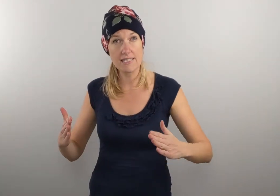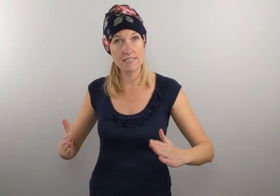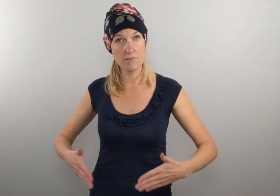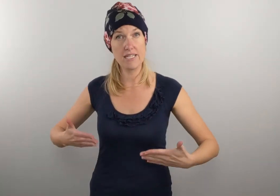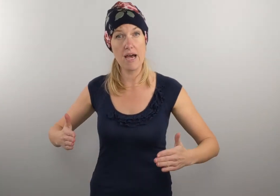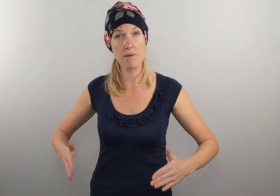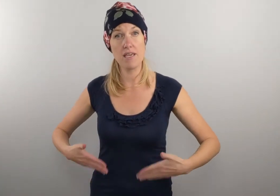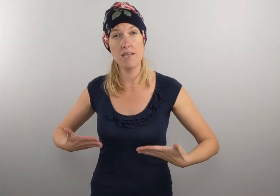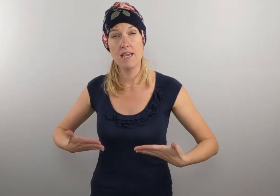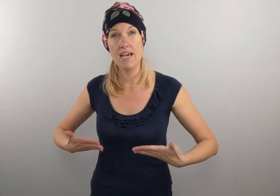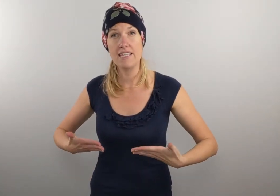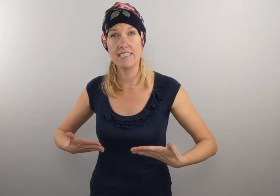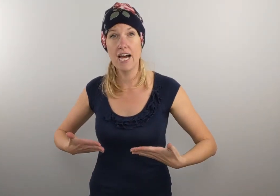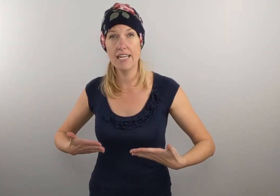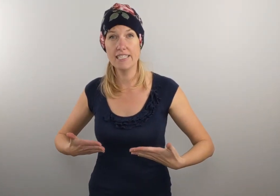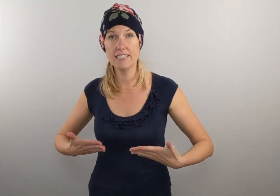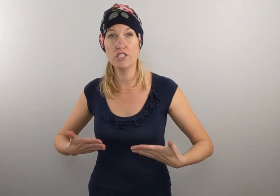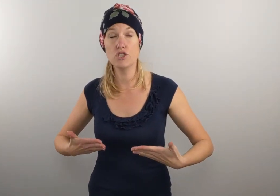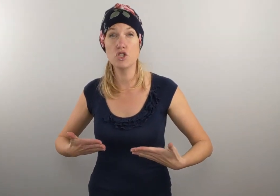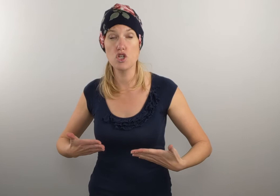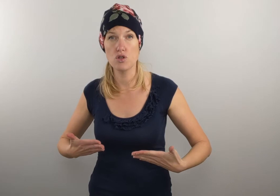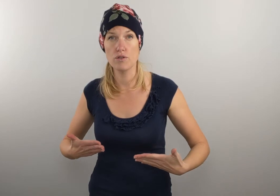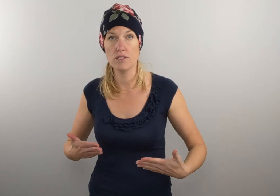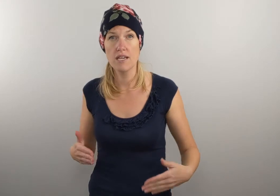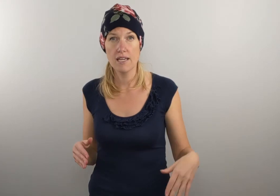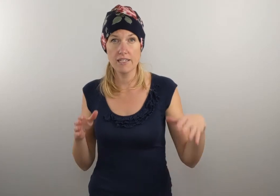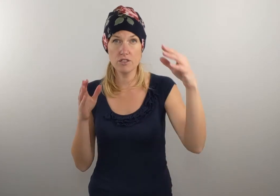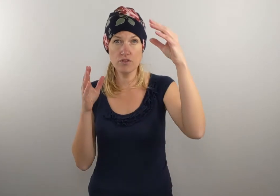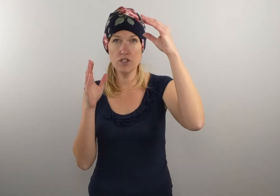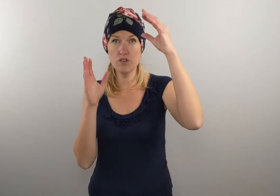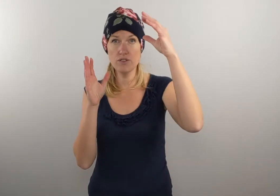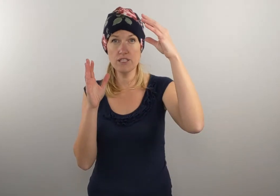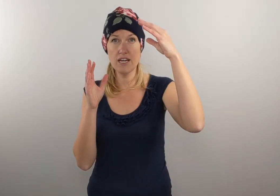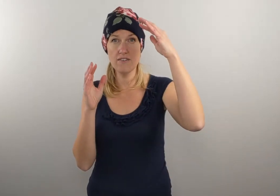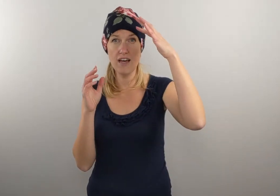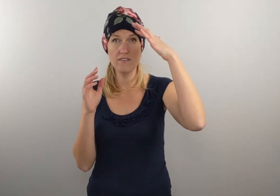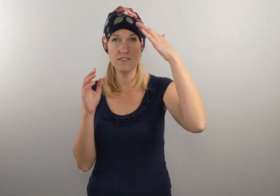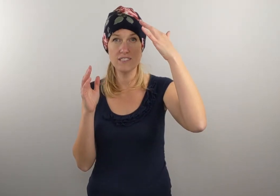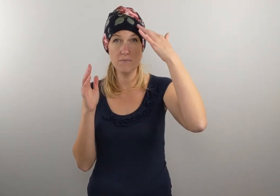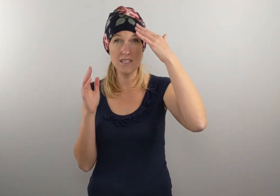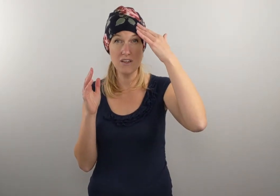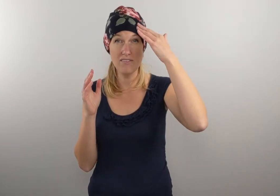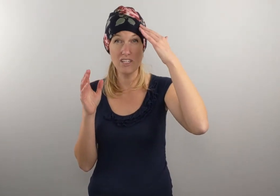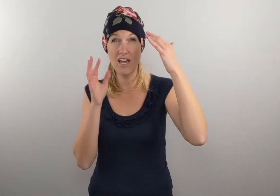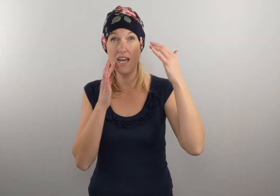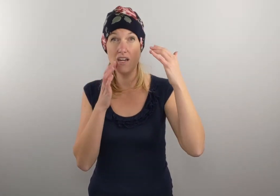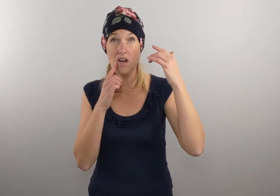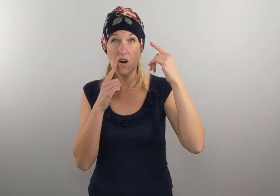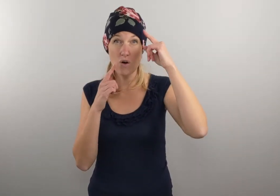sums? Happy and then tidings. This is news. Okay, so for news, you kind of have something that you have in your head or